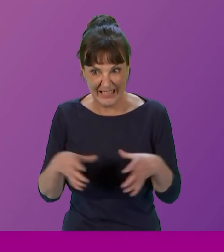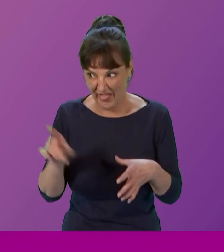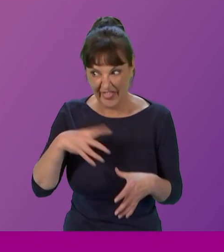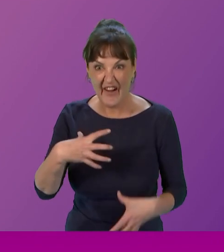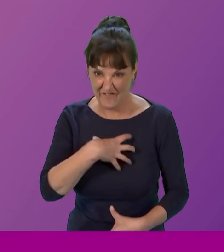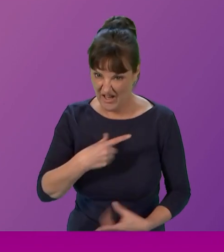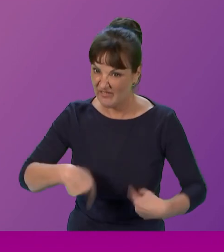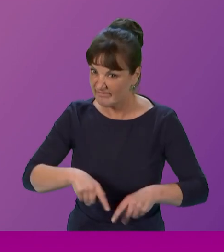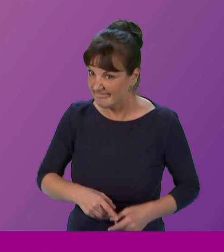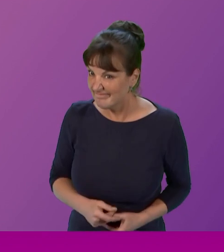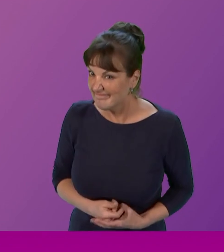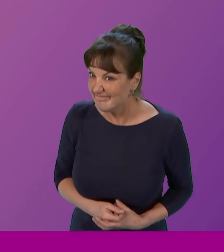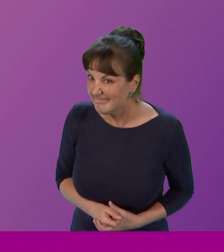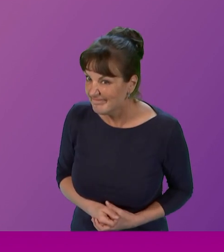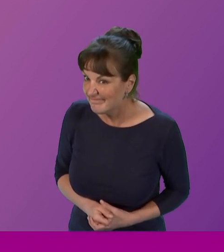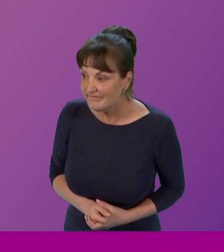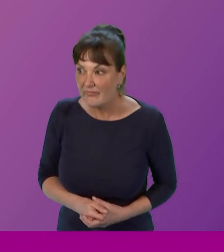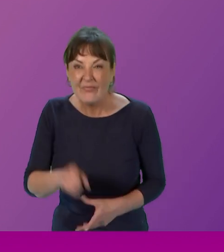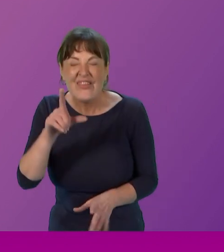This is why they feared the covens.